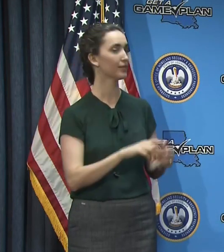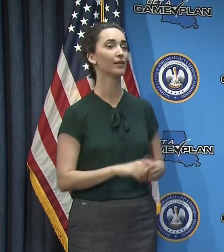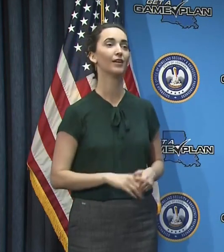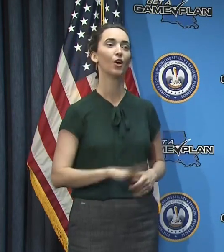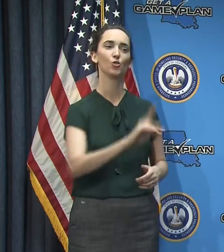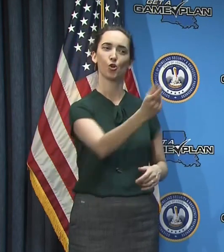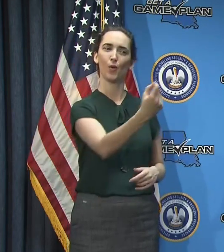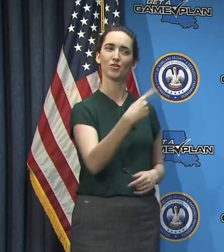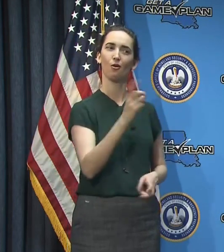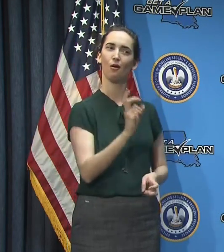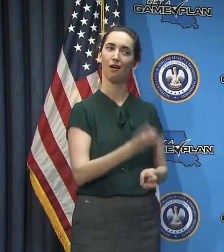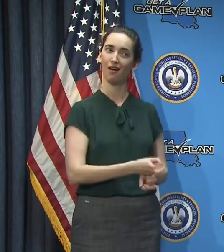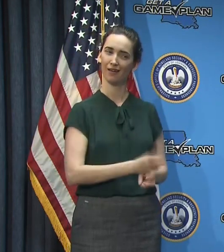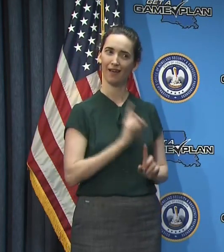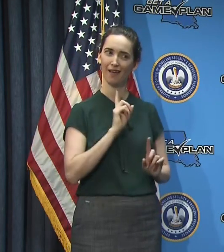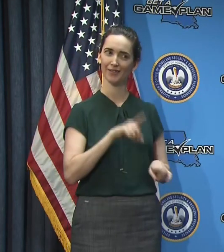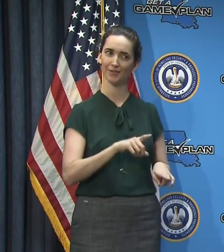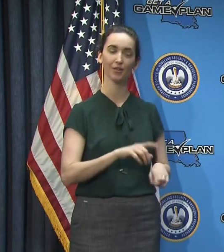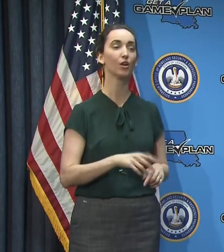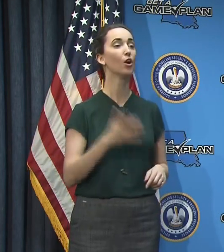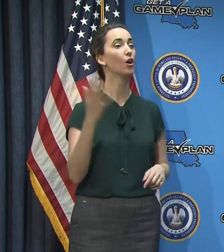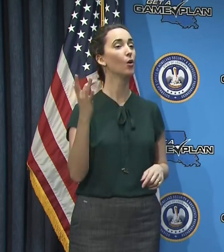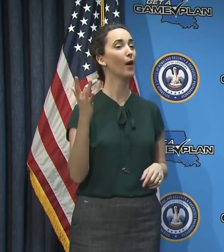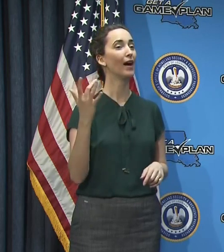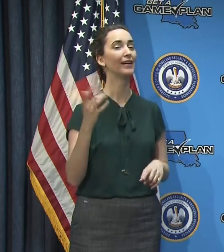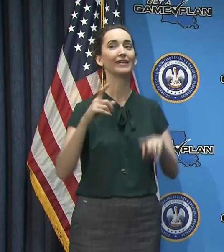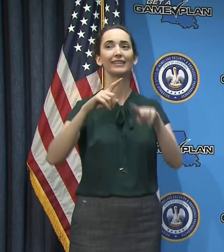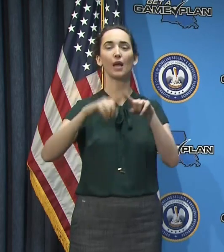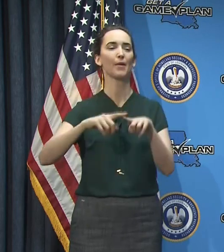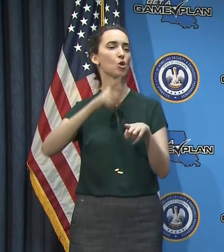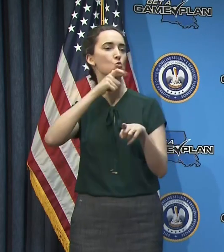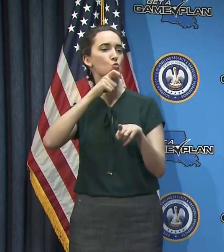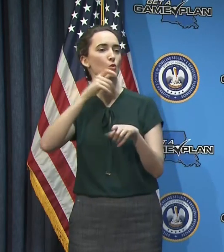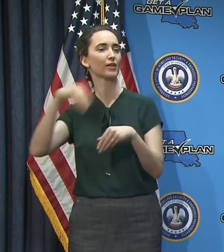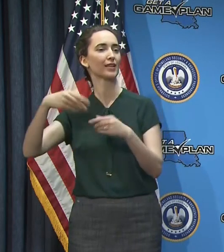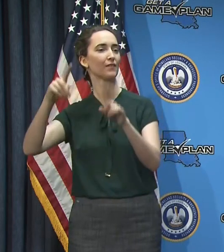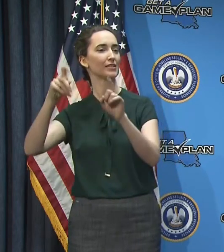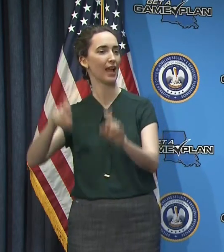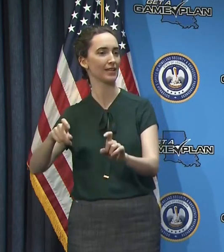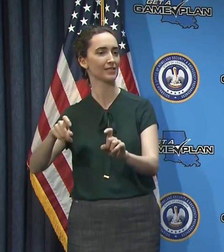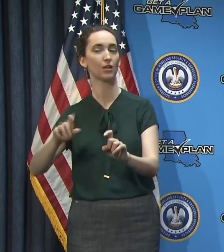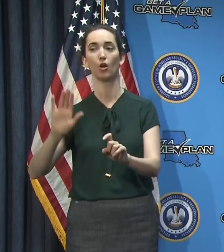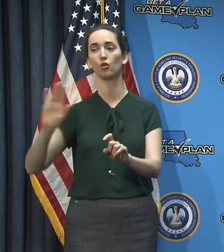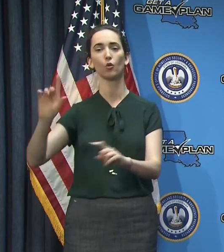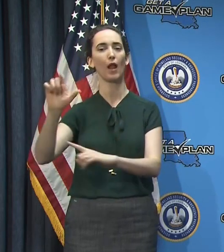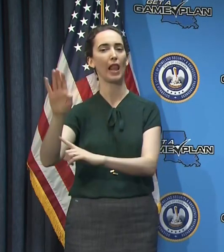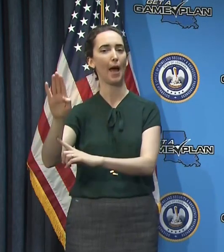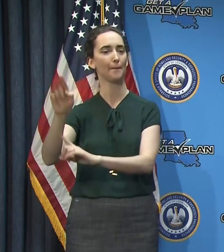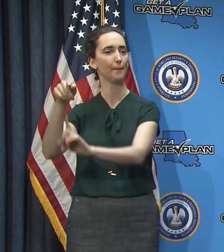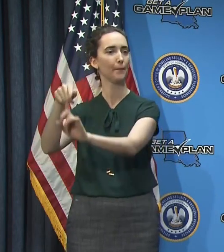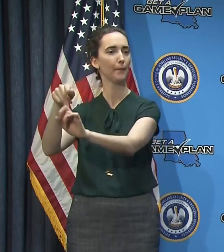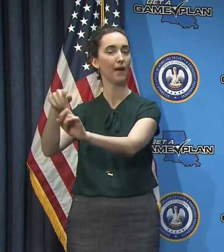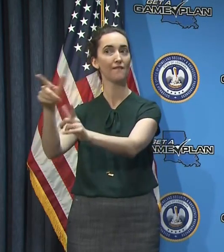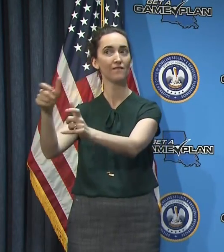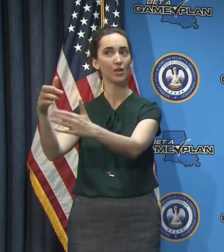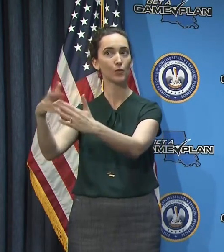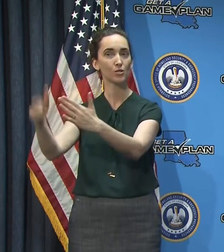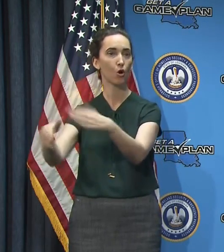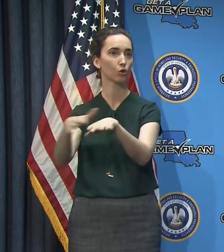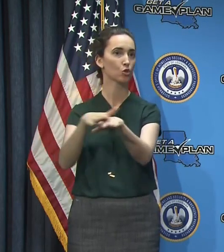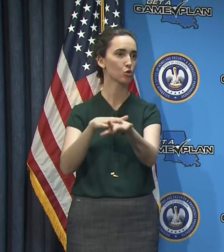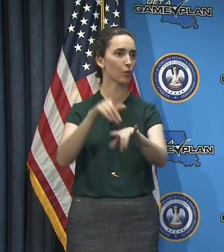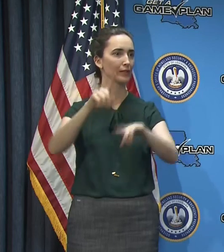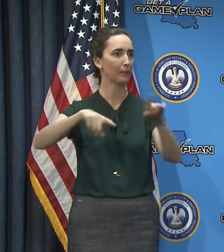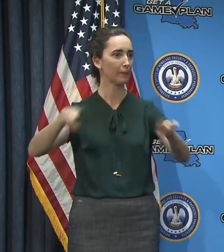answer because it depends on who's administering the test and the lab that they're using to get the results from. Uh,